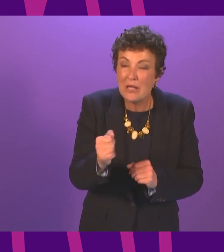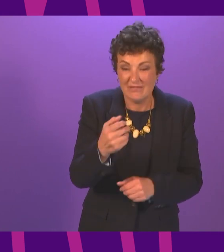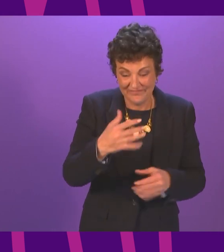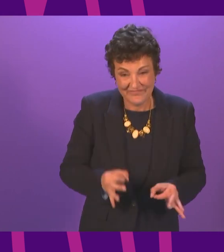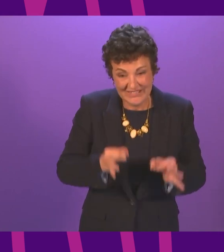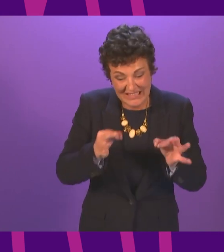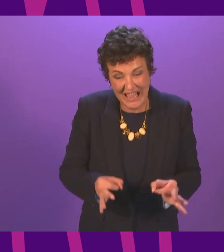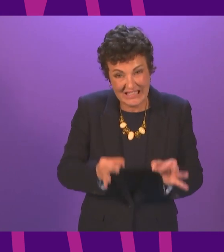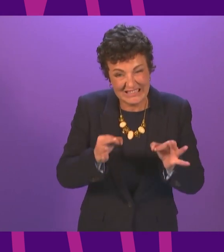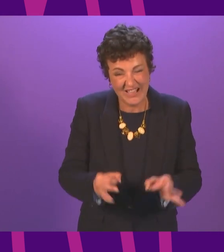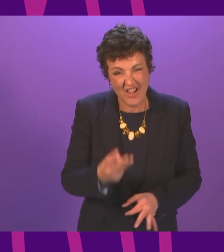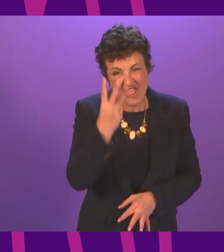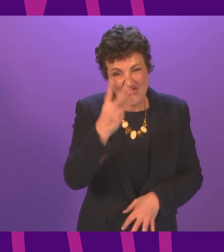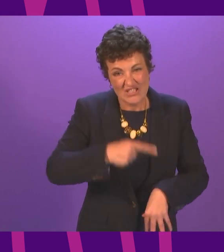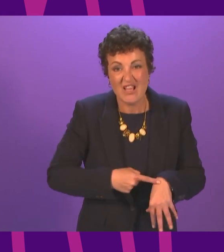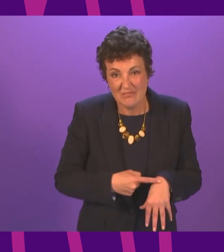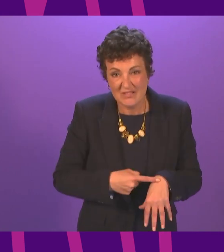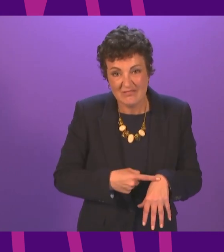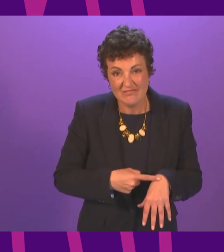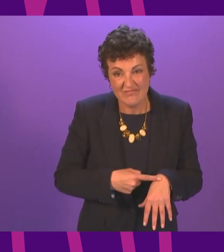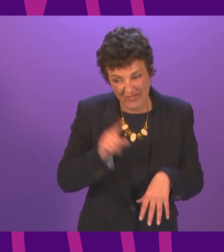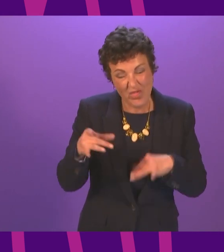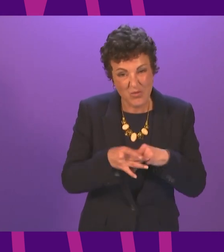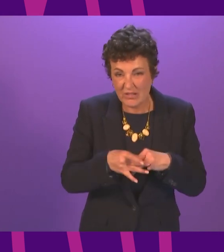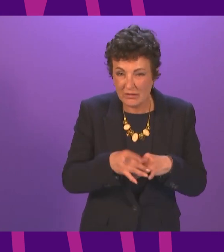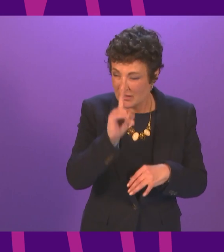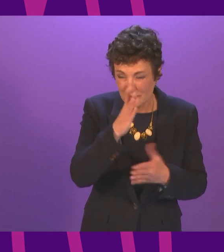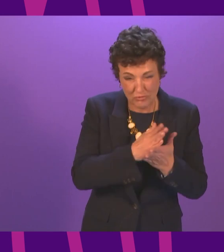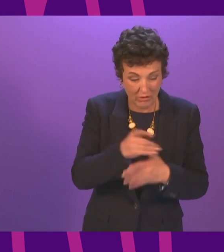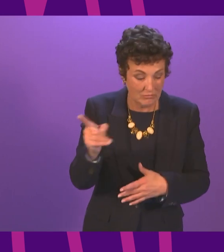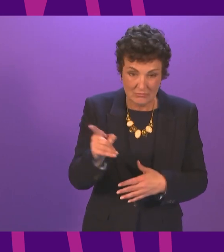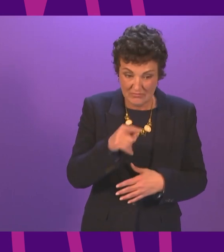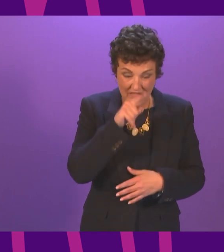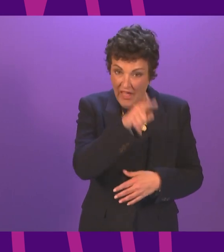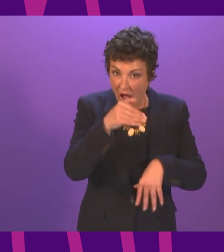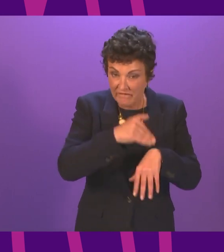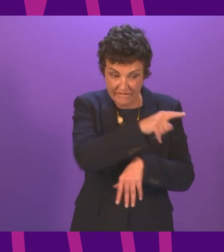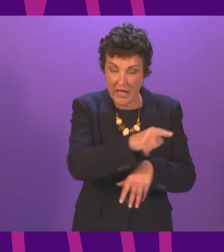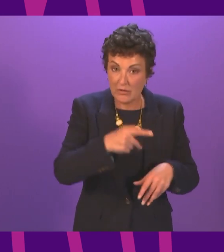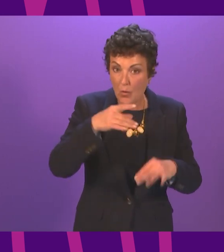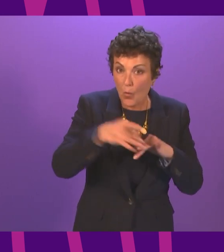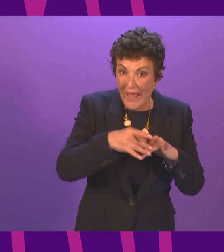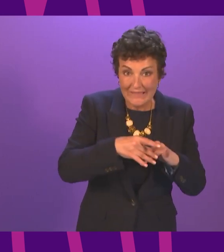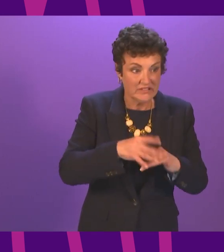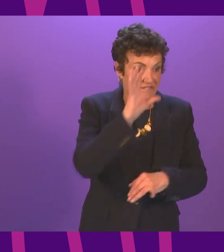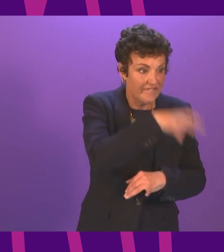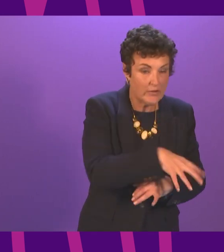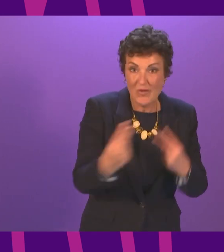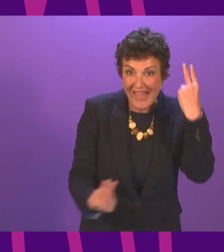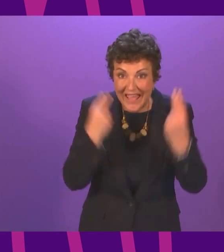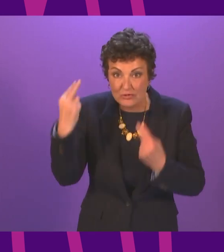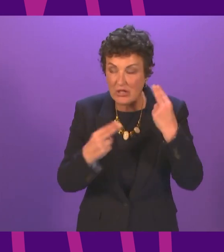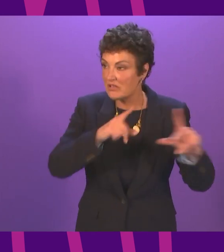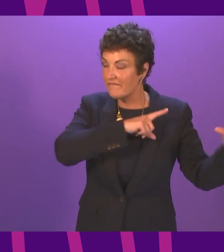but causes huge disruption and economic loss to the wedding venues, to the caterers, the dress suppliers, the hairdressers, the photographers,